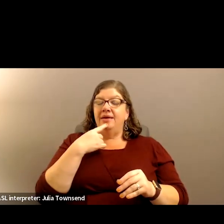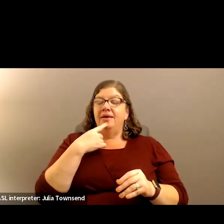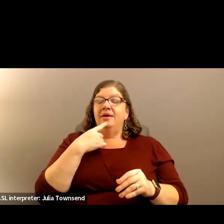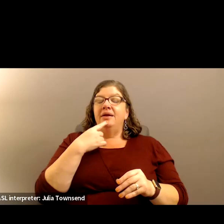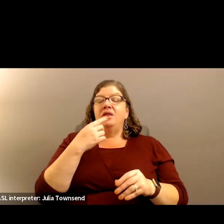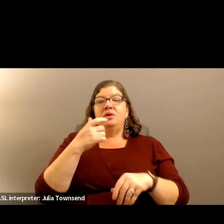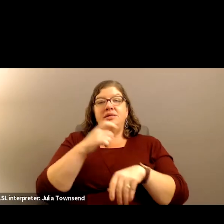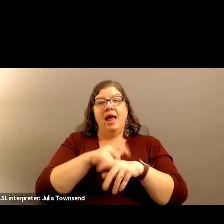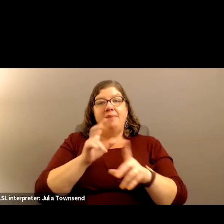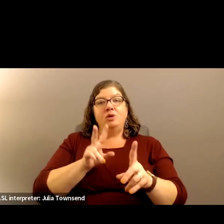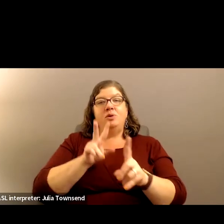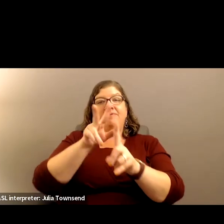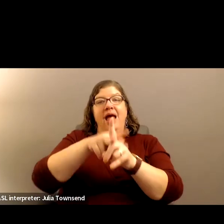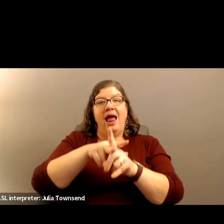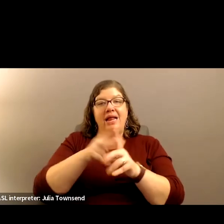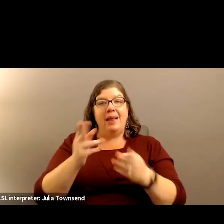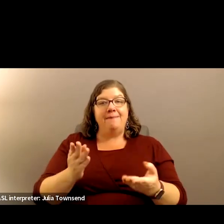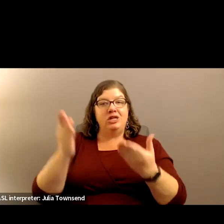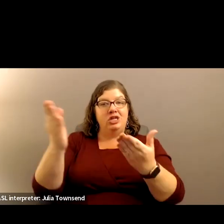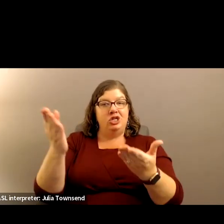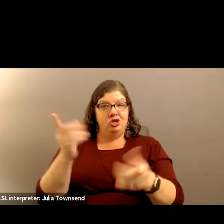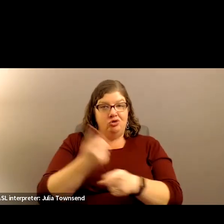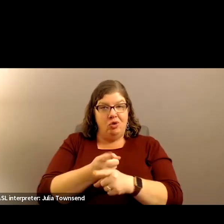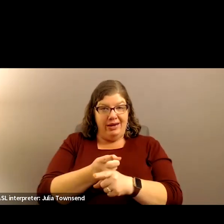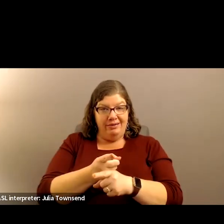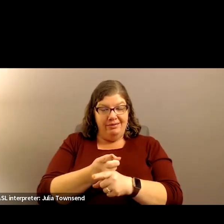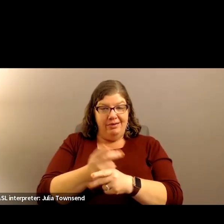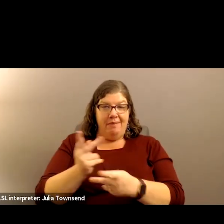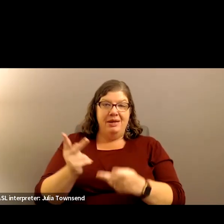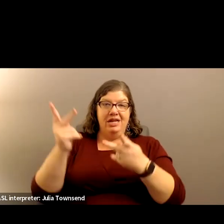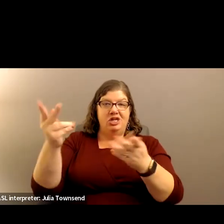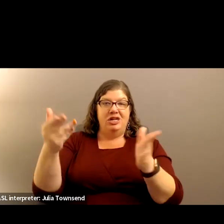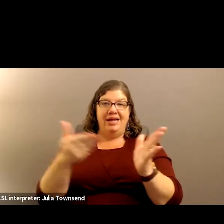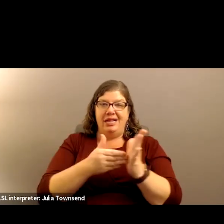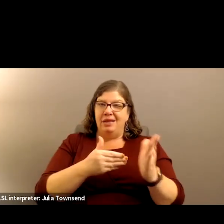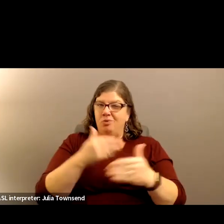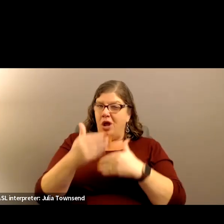time to file a petition. Right? Against the process.